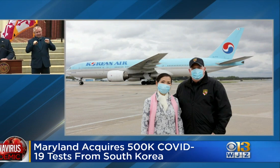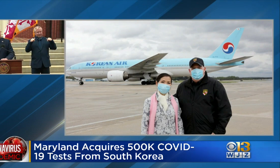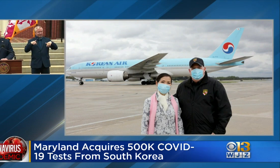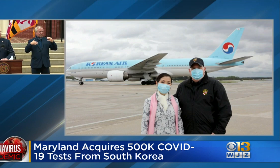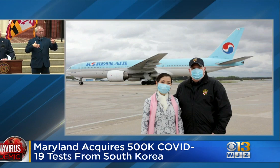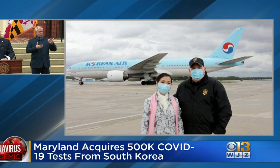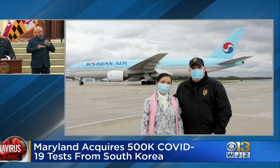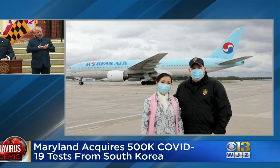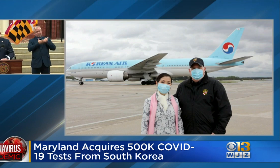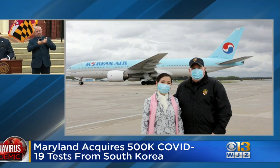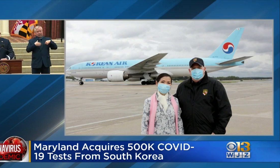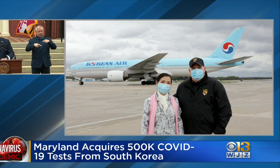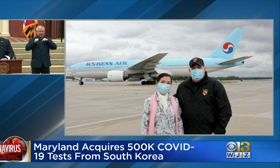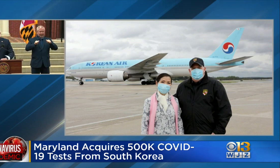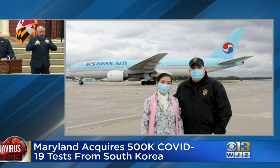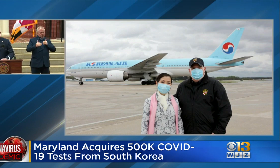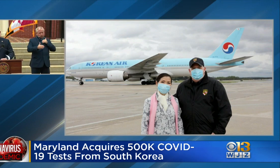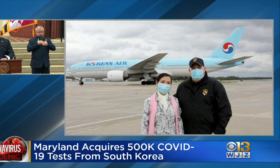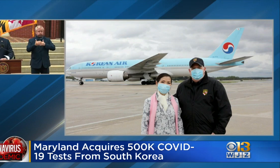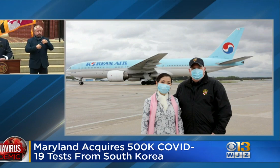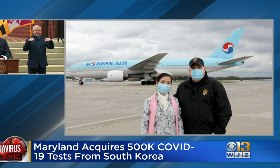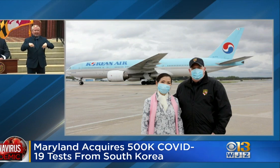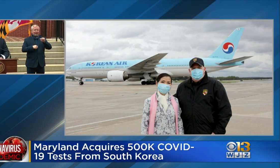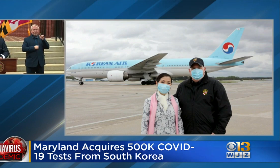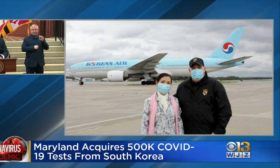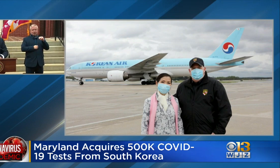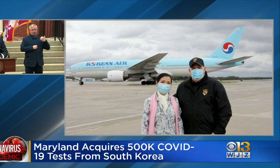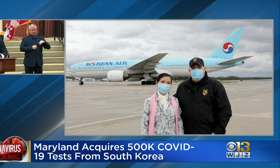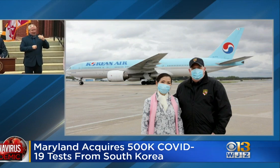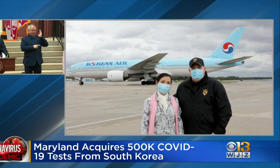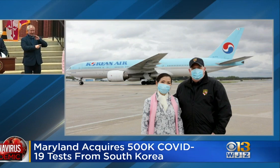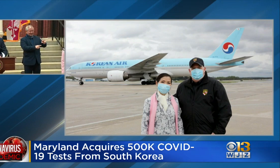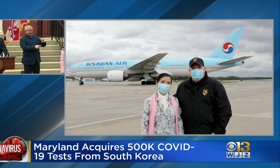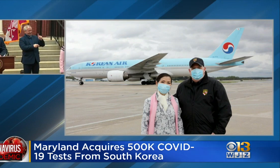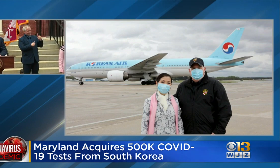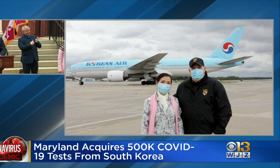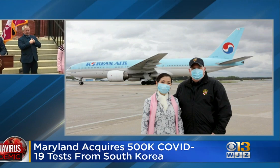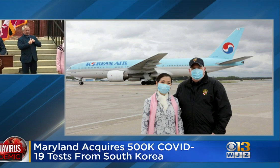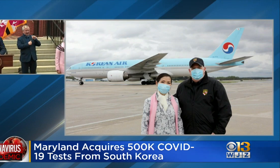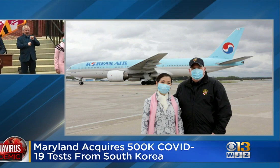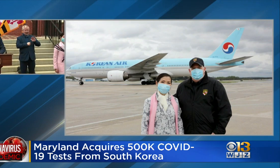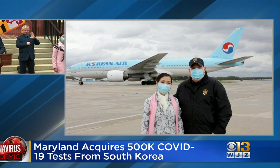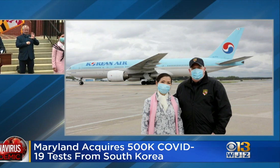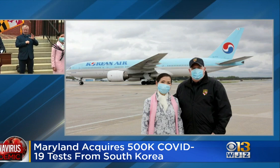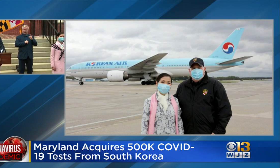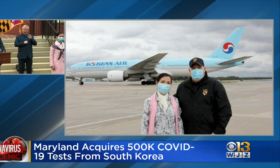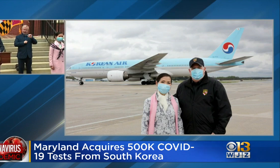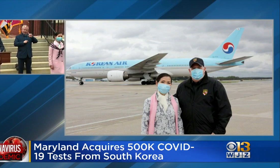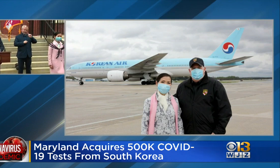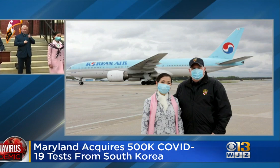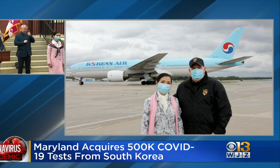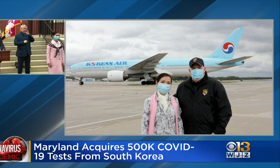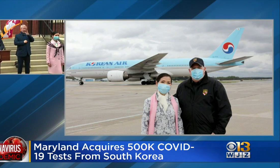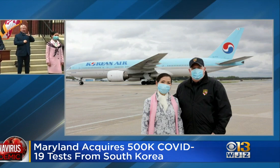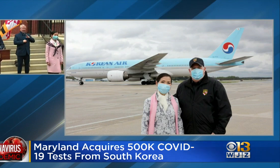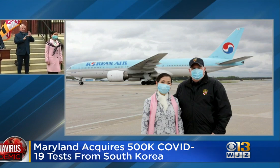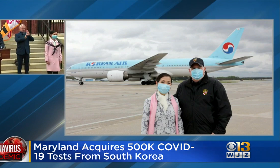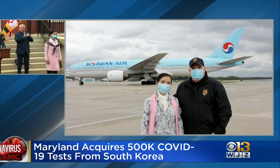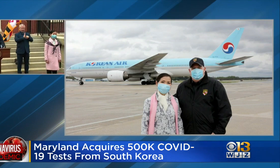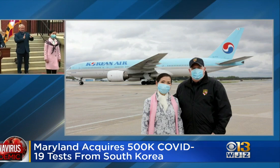You may know her as the first Asian first lady of Maryland, but she's also the